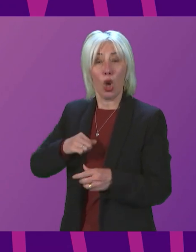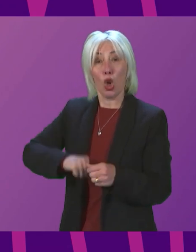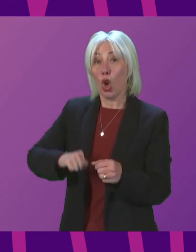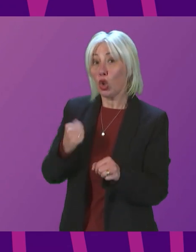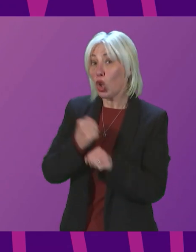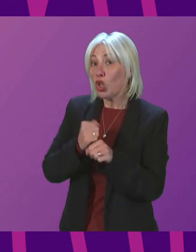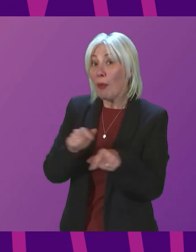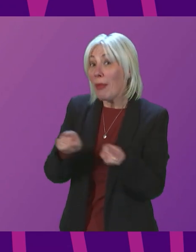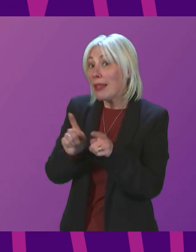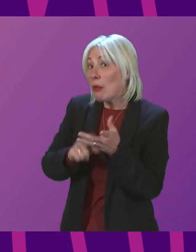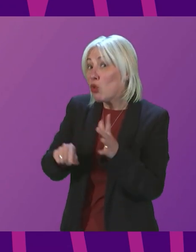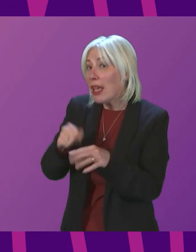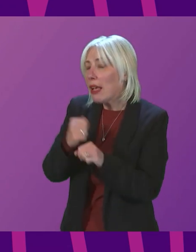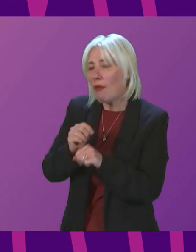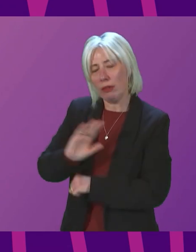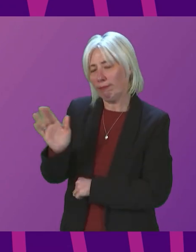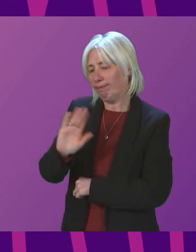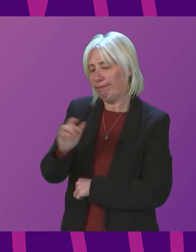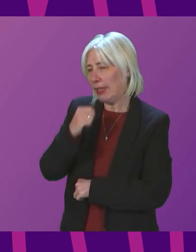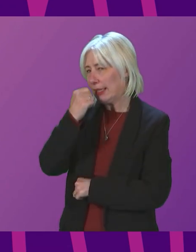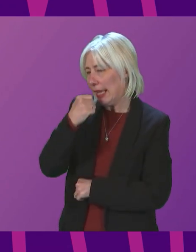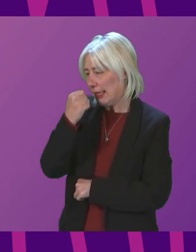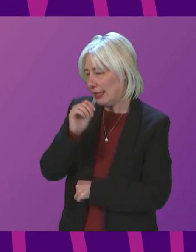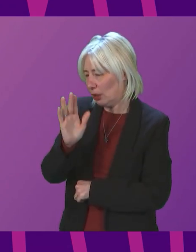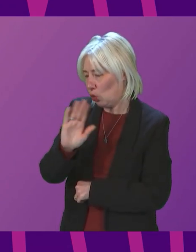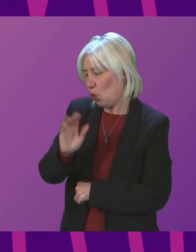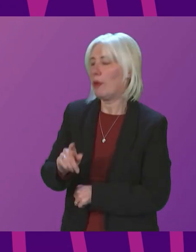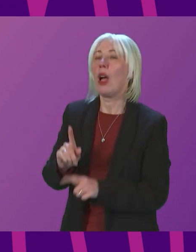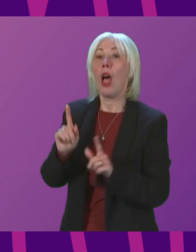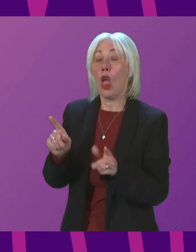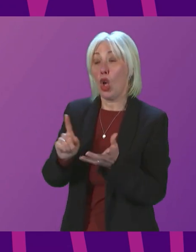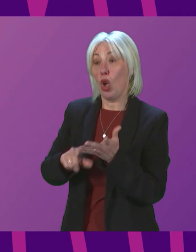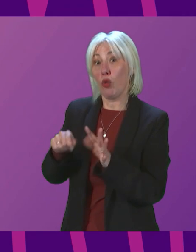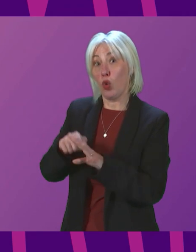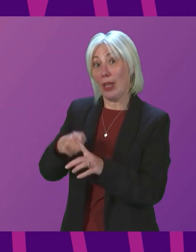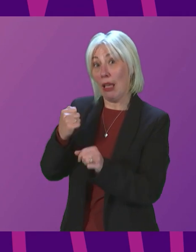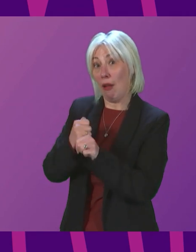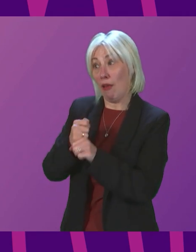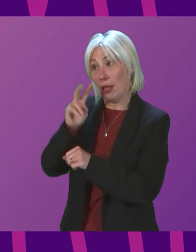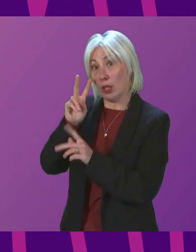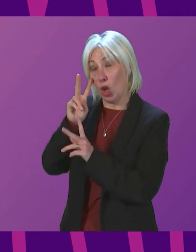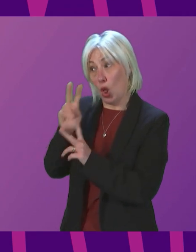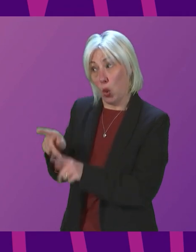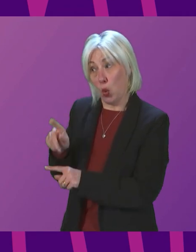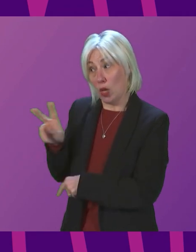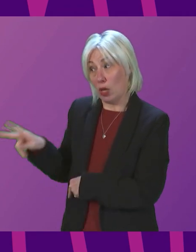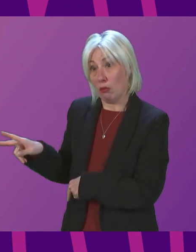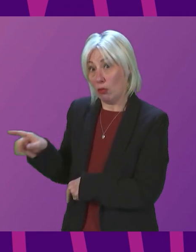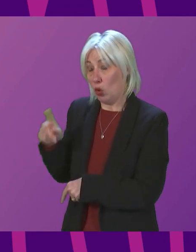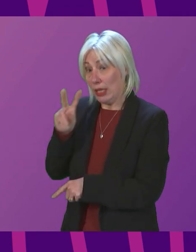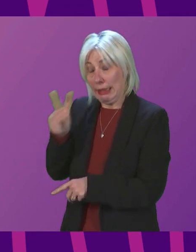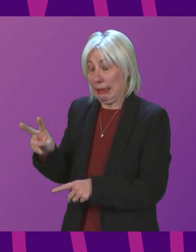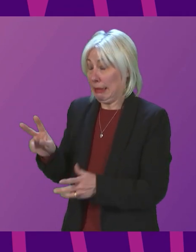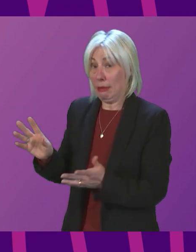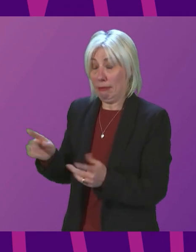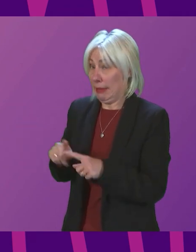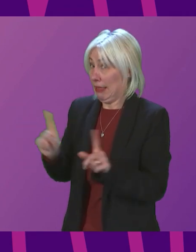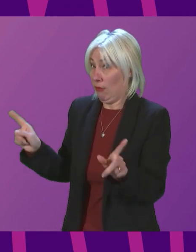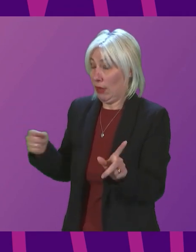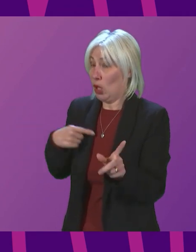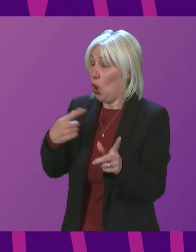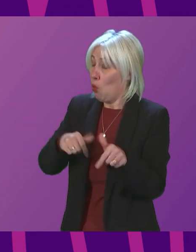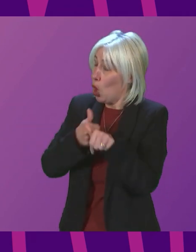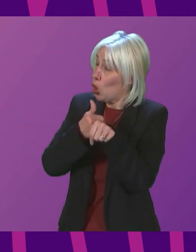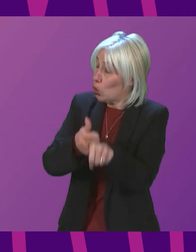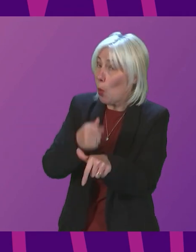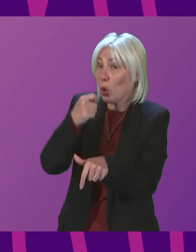the UK Government as any cursory look at the position of the UK Government in testing right now would testify to. We are still supporting